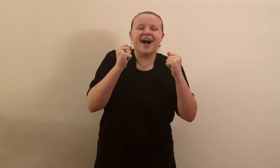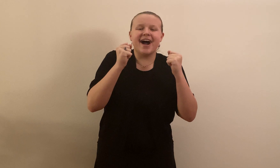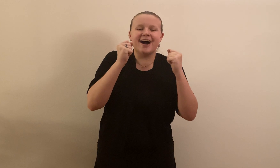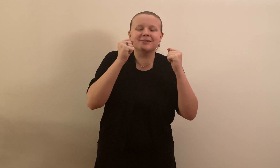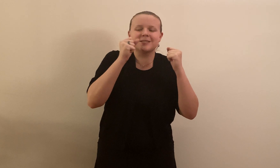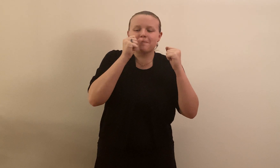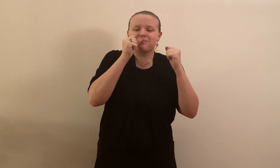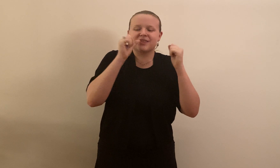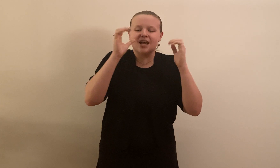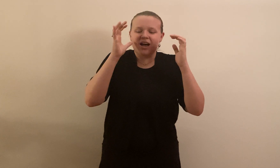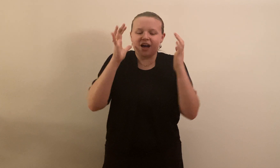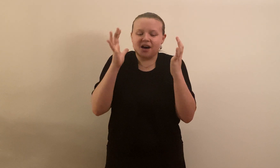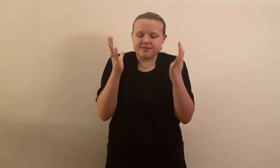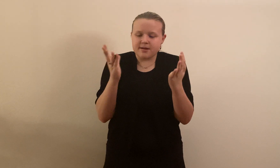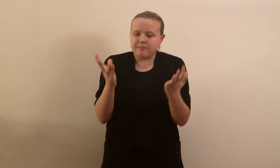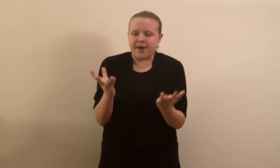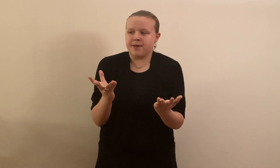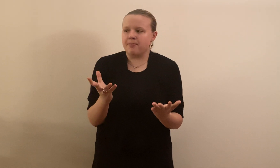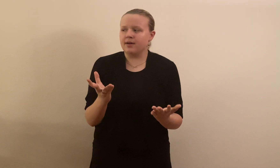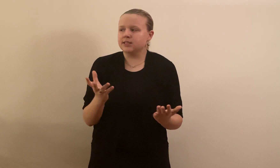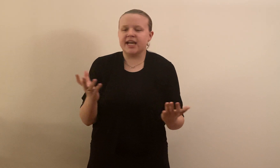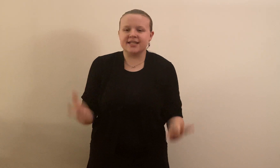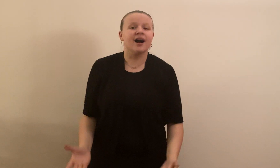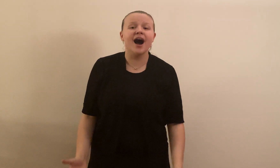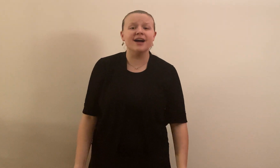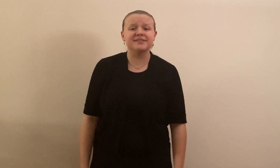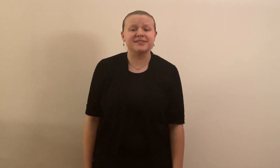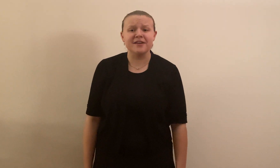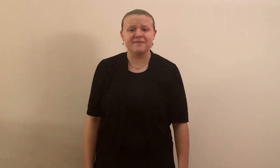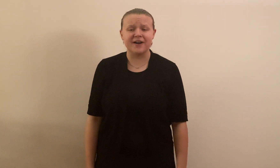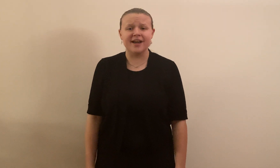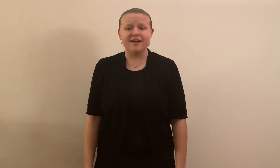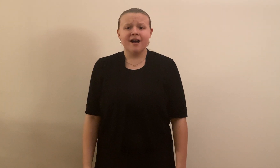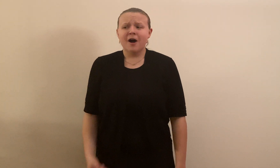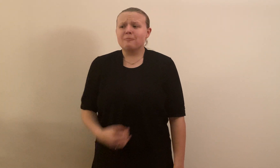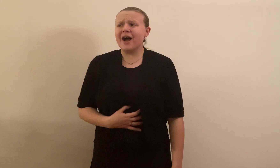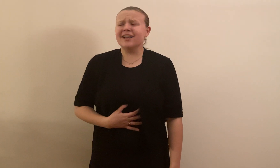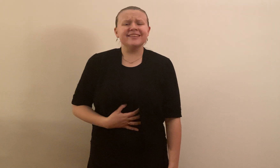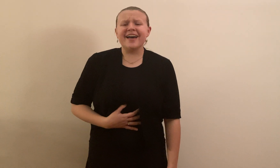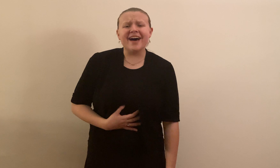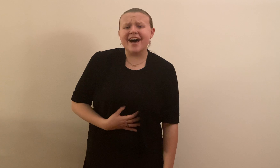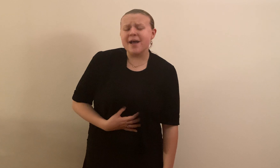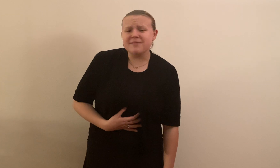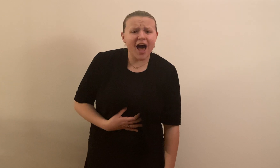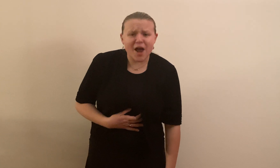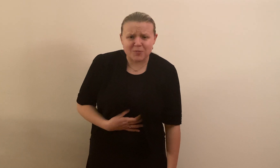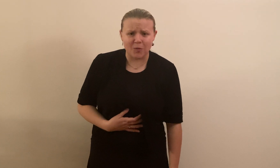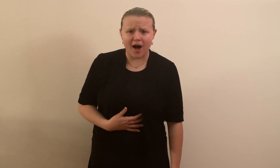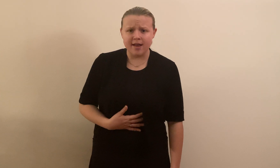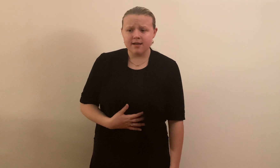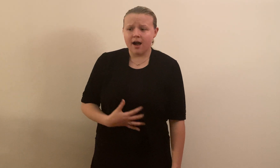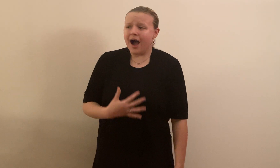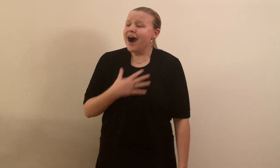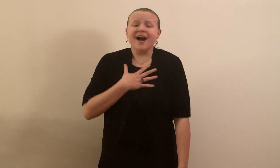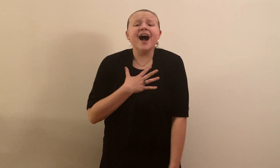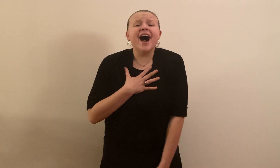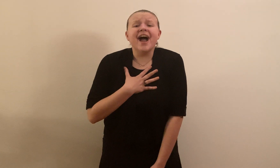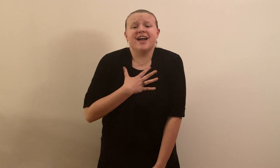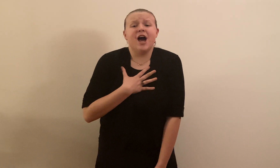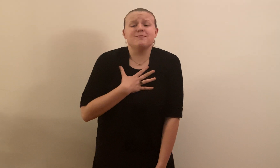Other people need constant fun Well, I'm not one I have